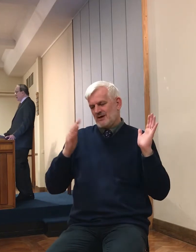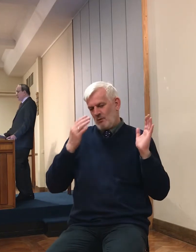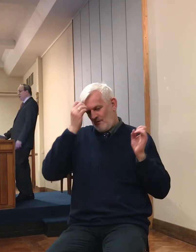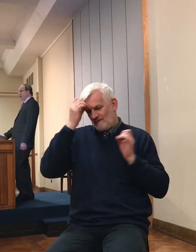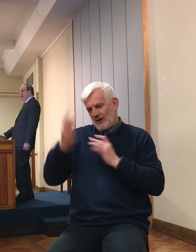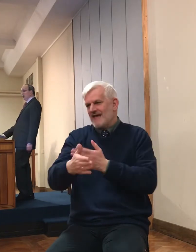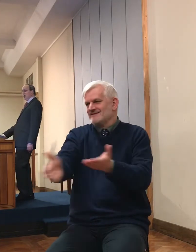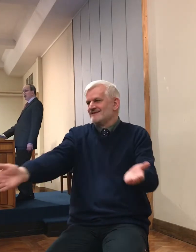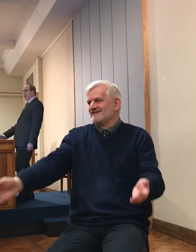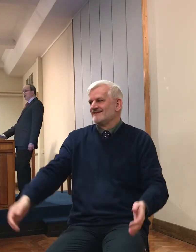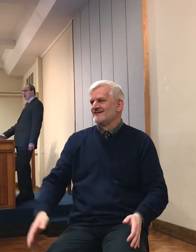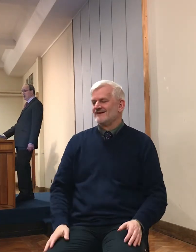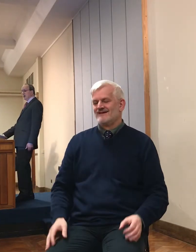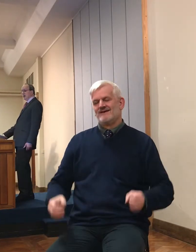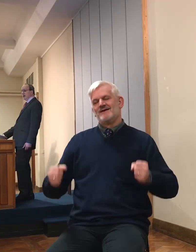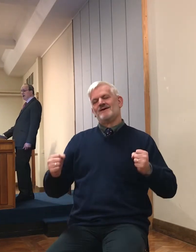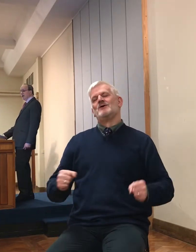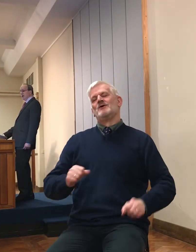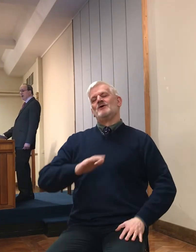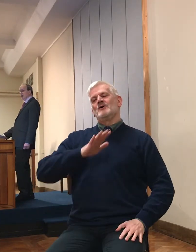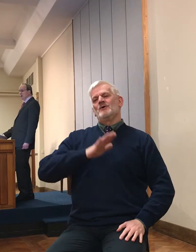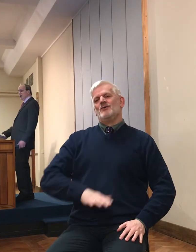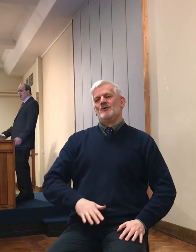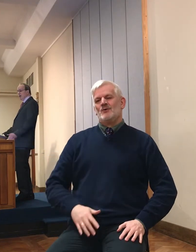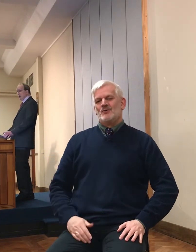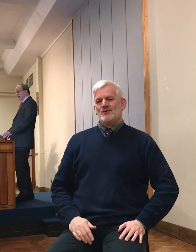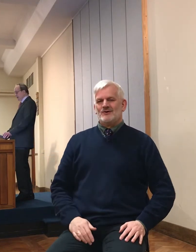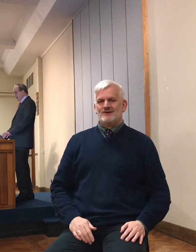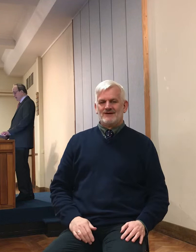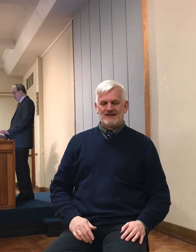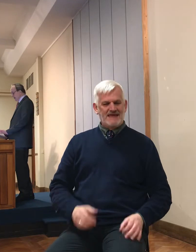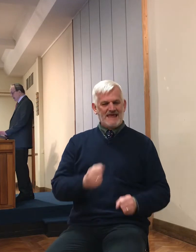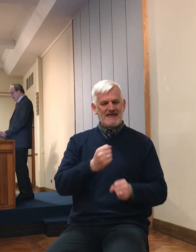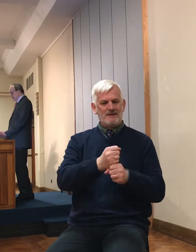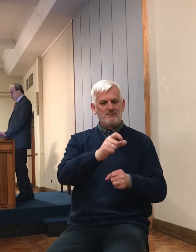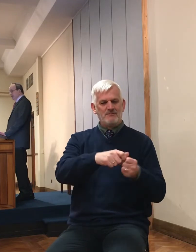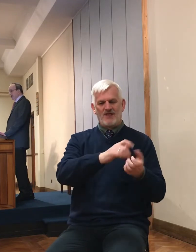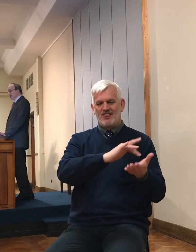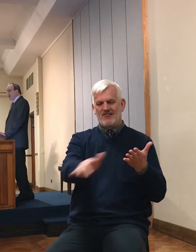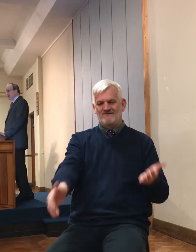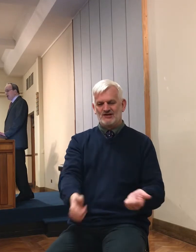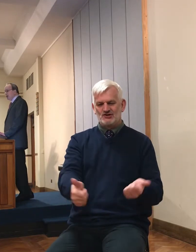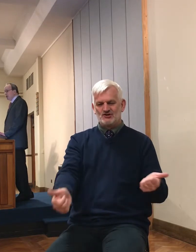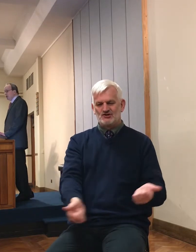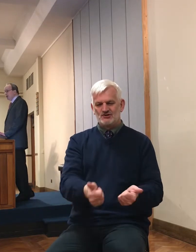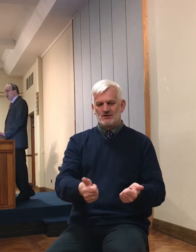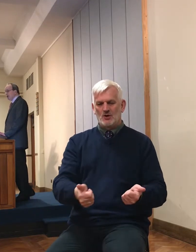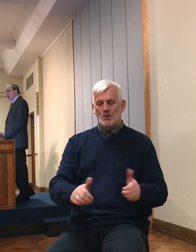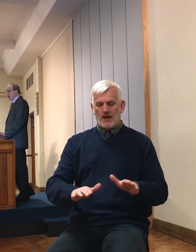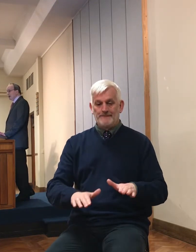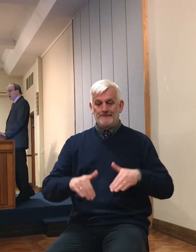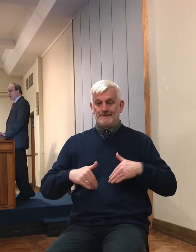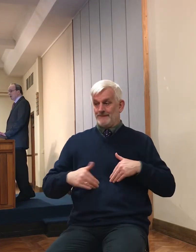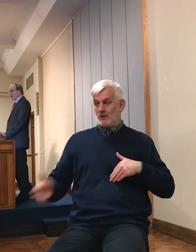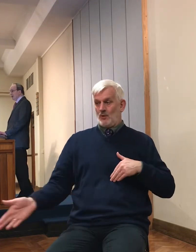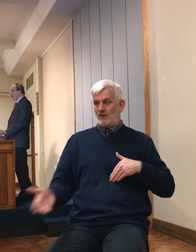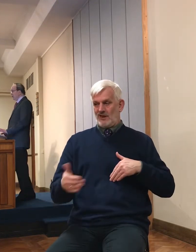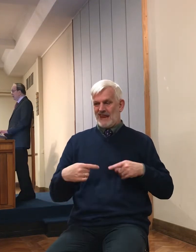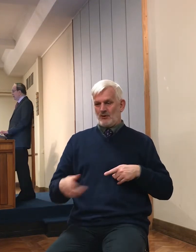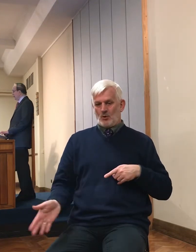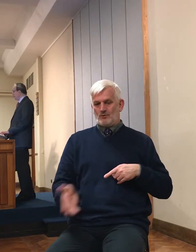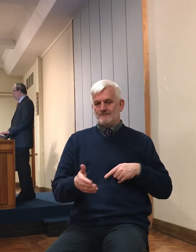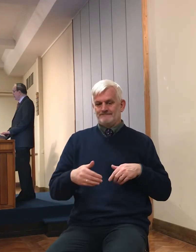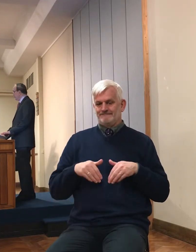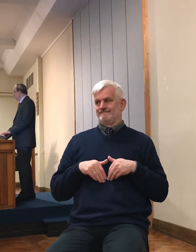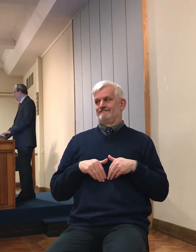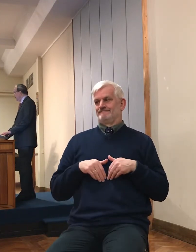And we shall no longer have the Gibeonites to worry about. Let it take its course. We owe